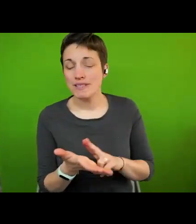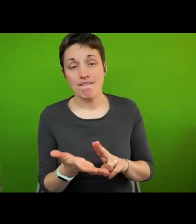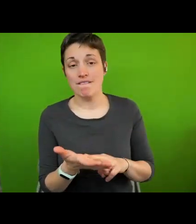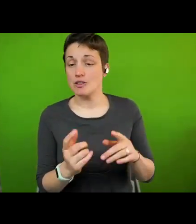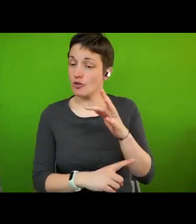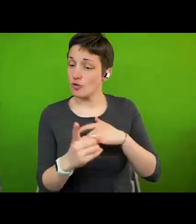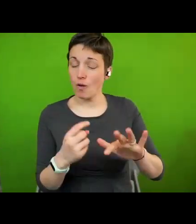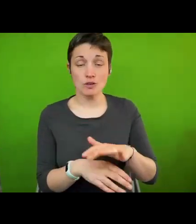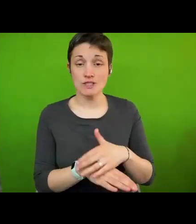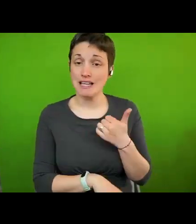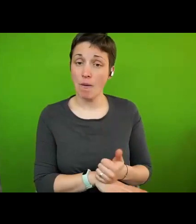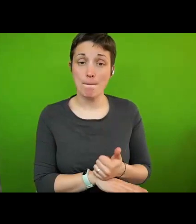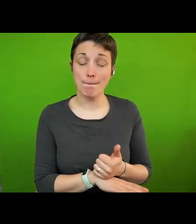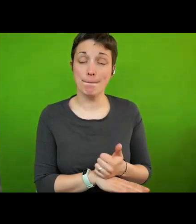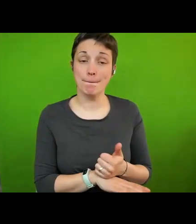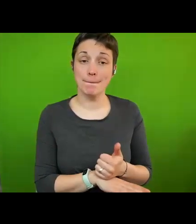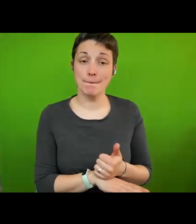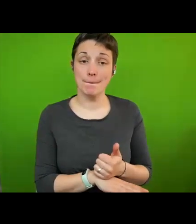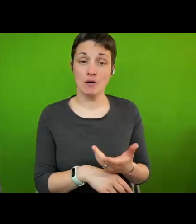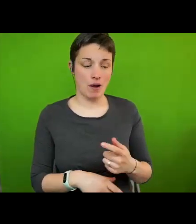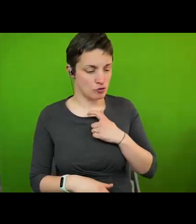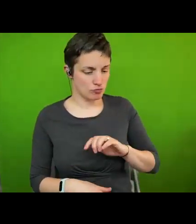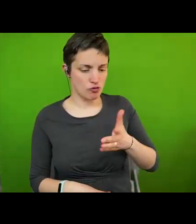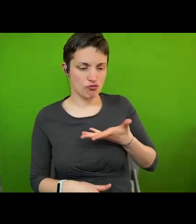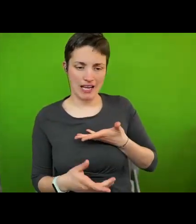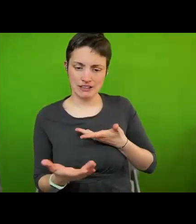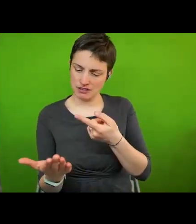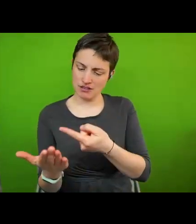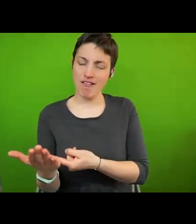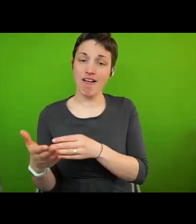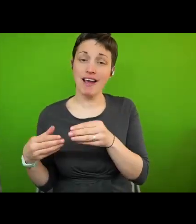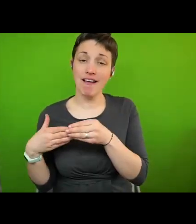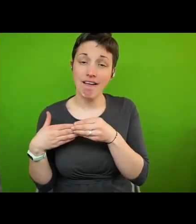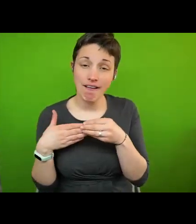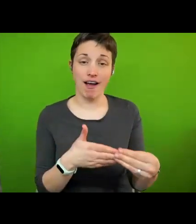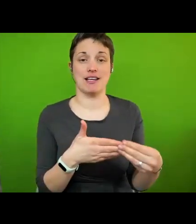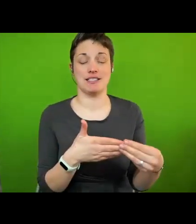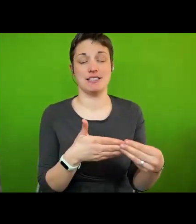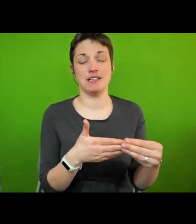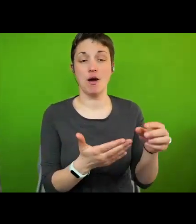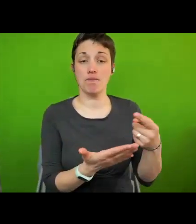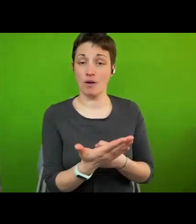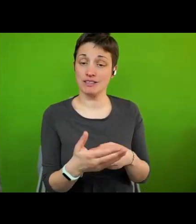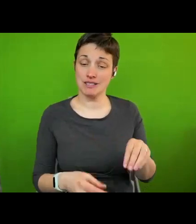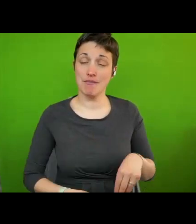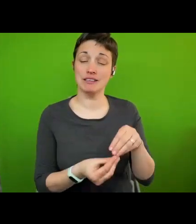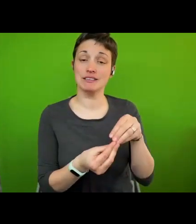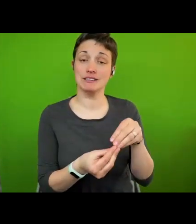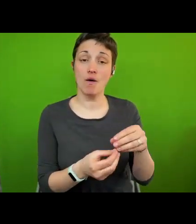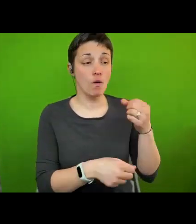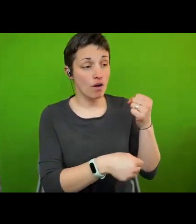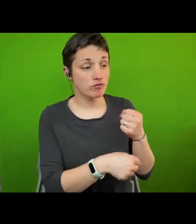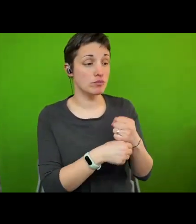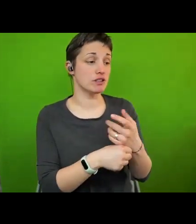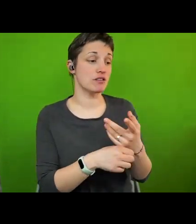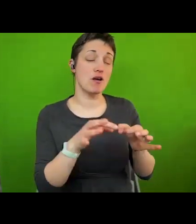for human rights guide policy making governance and community life where